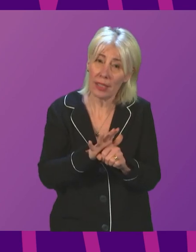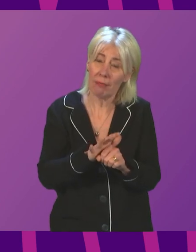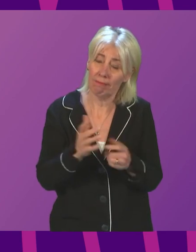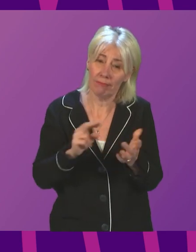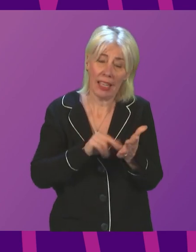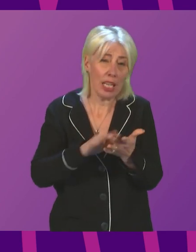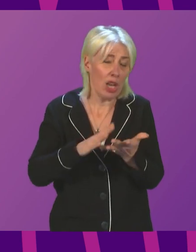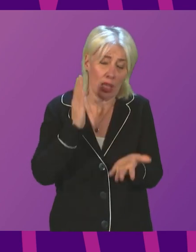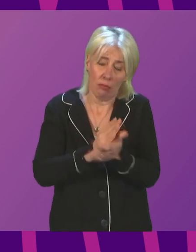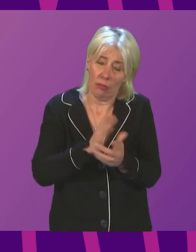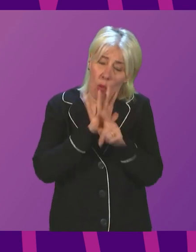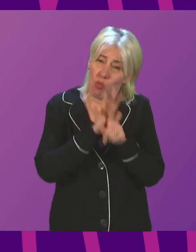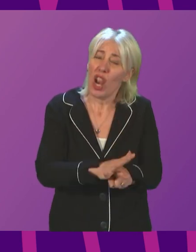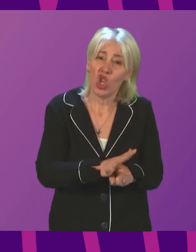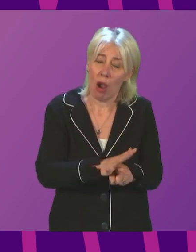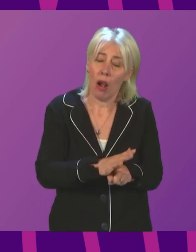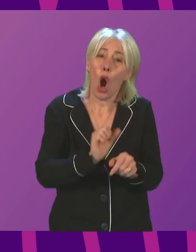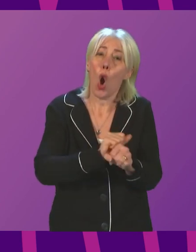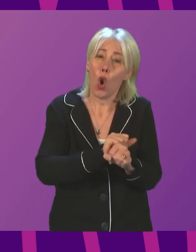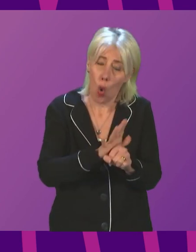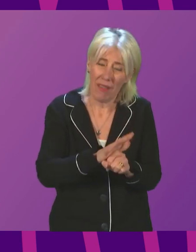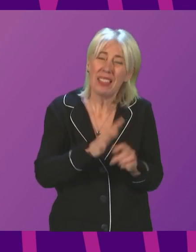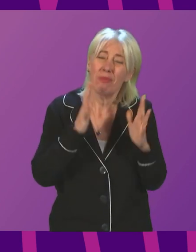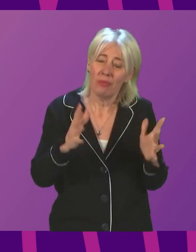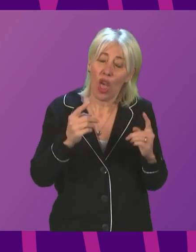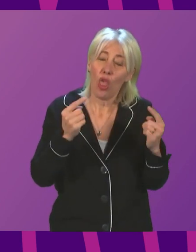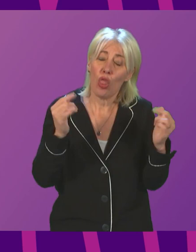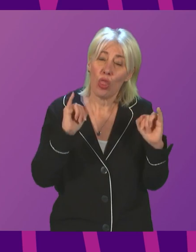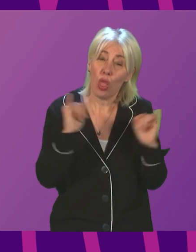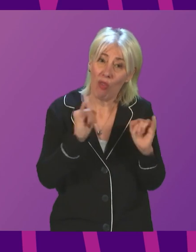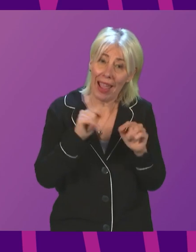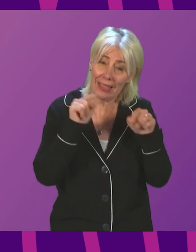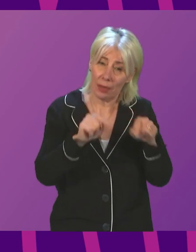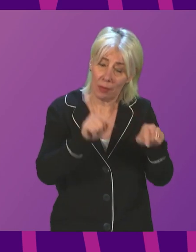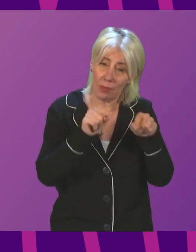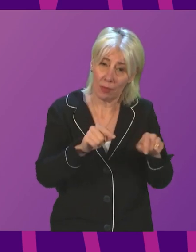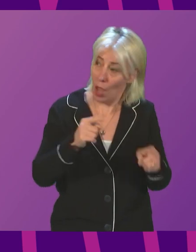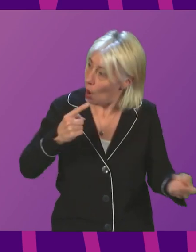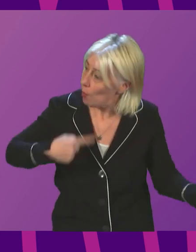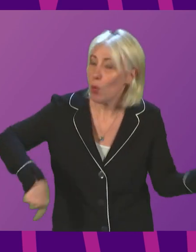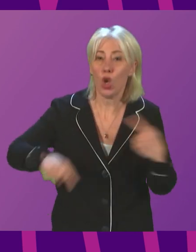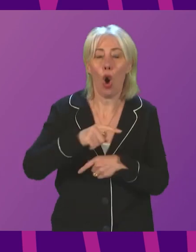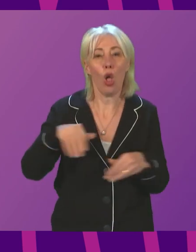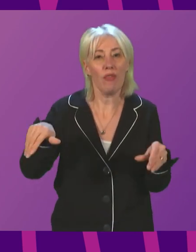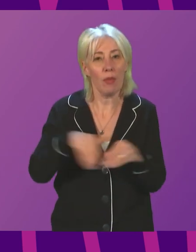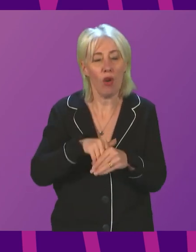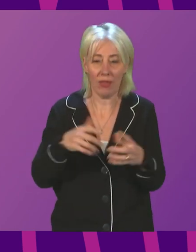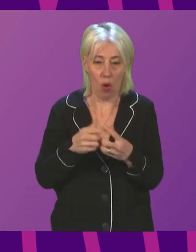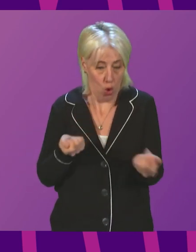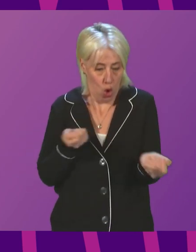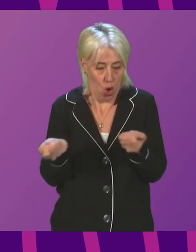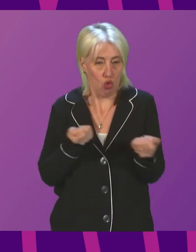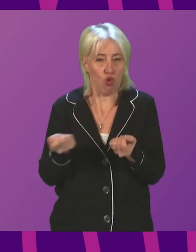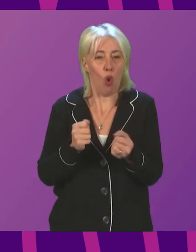is under intense pressure. COVID remains a threat. We all need to play our part in keeping the virus under control.